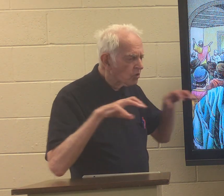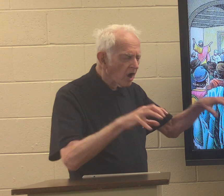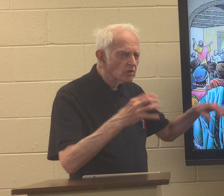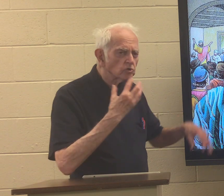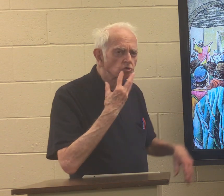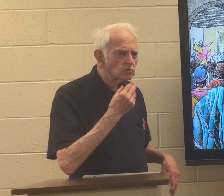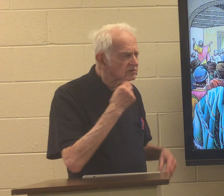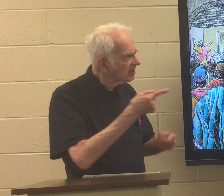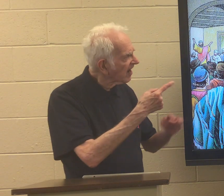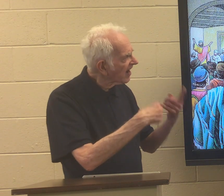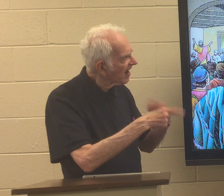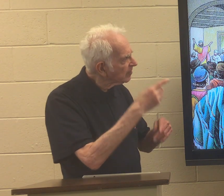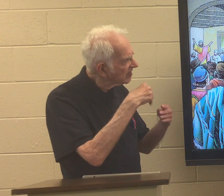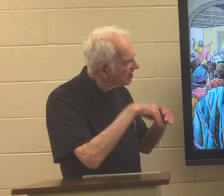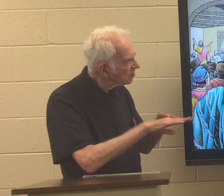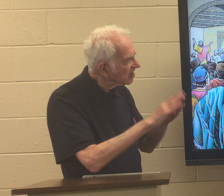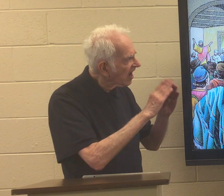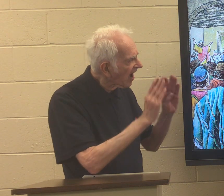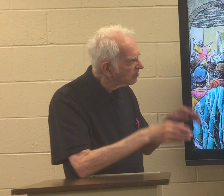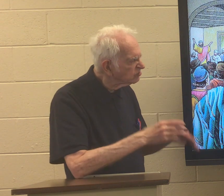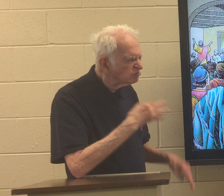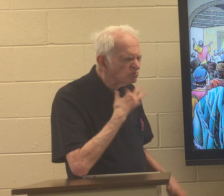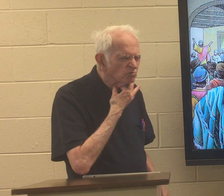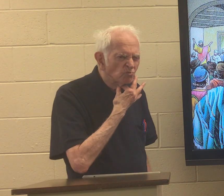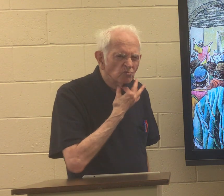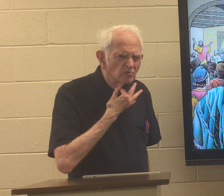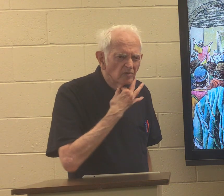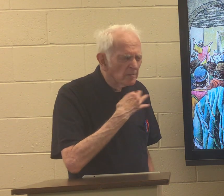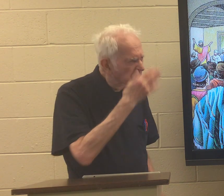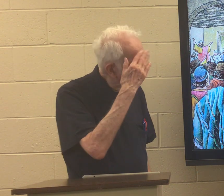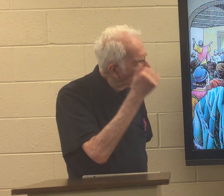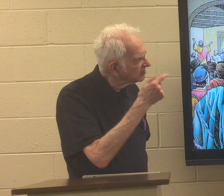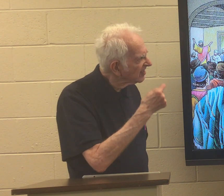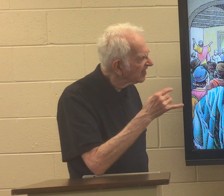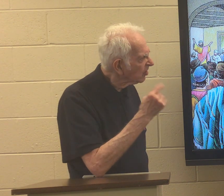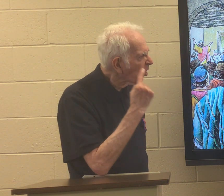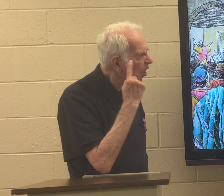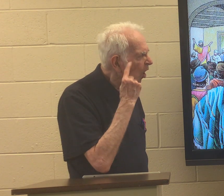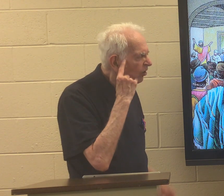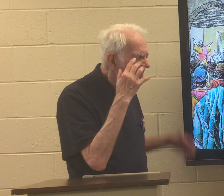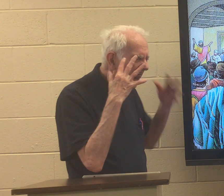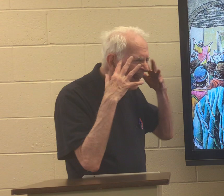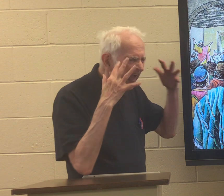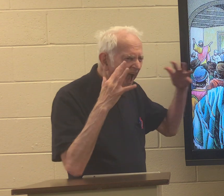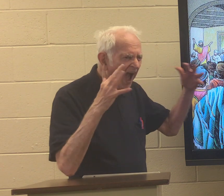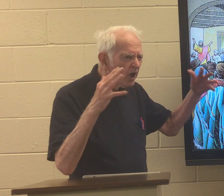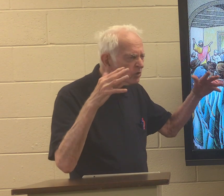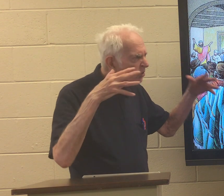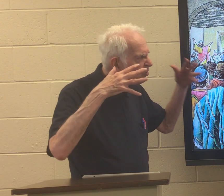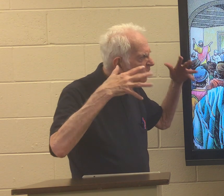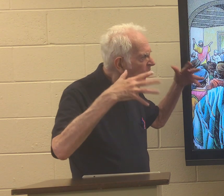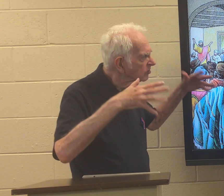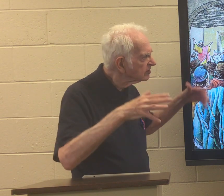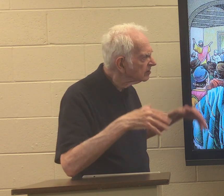a crowd of Jews came into the house they were curious because they had heard the loud noise